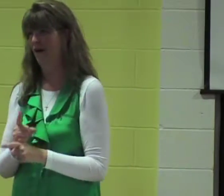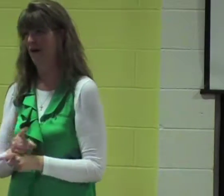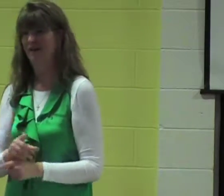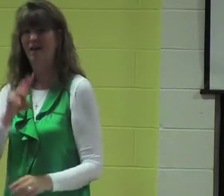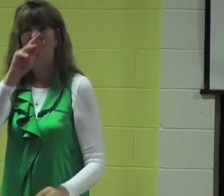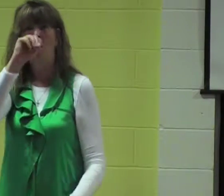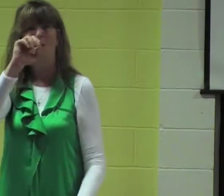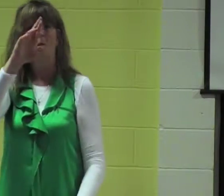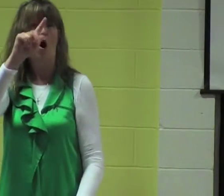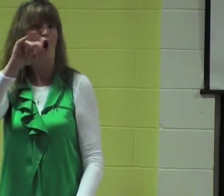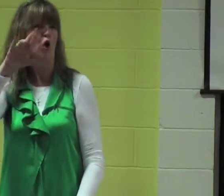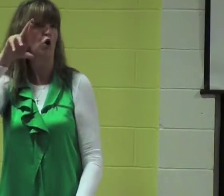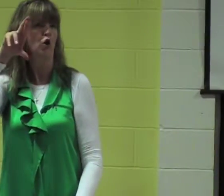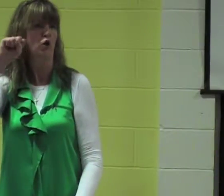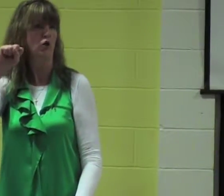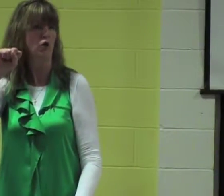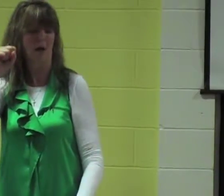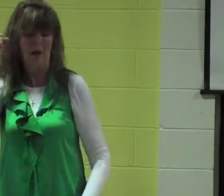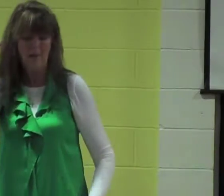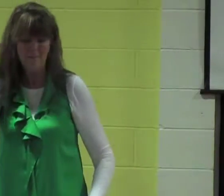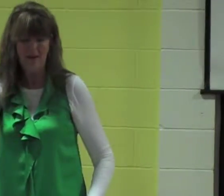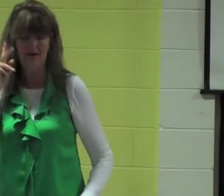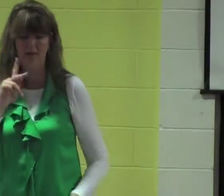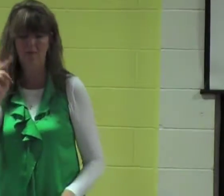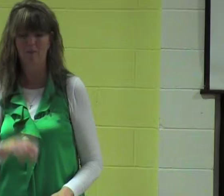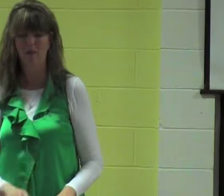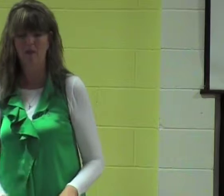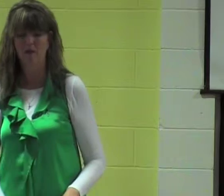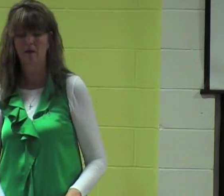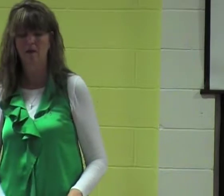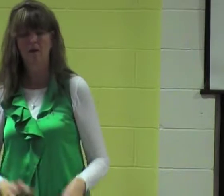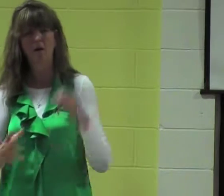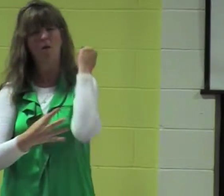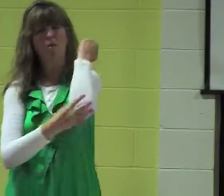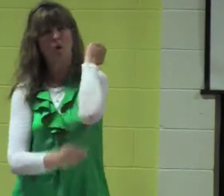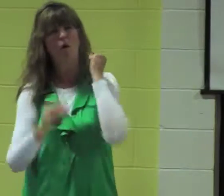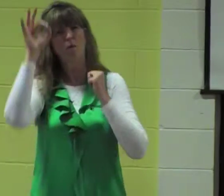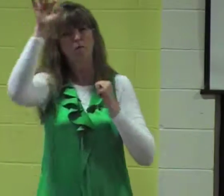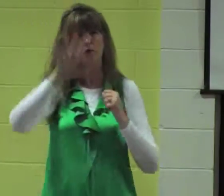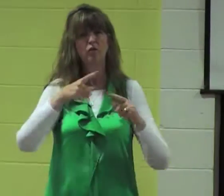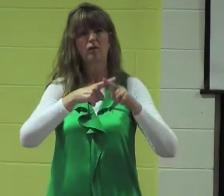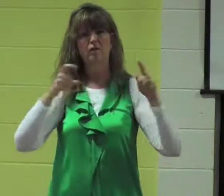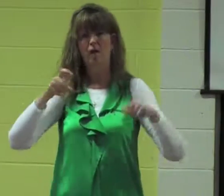we've heard stories of martyrs people who have died for the cause of Jesus